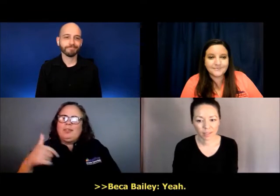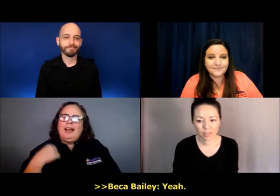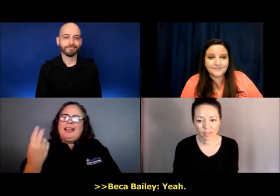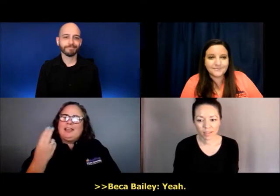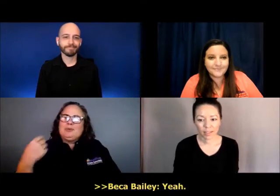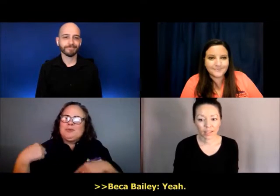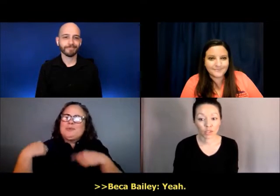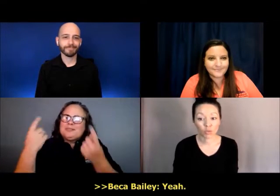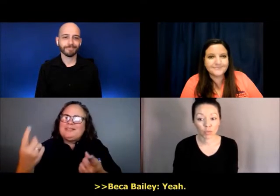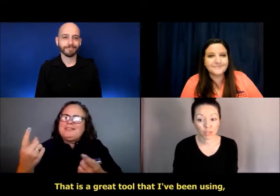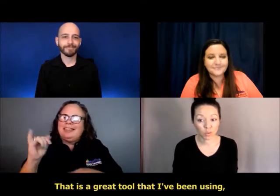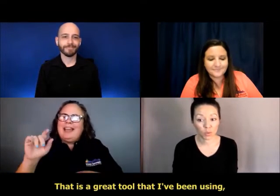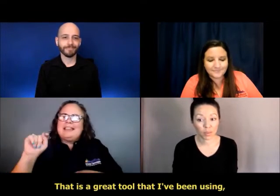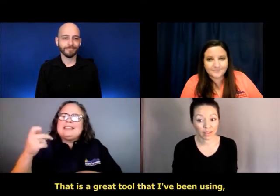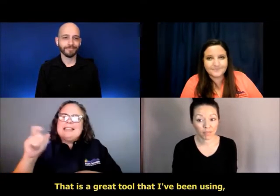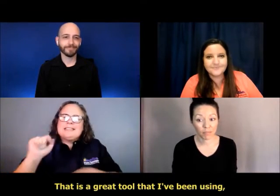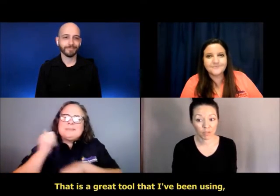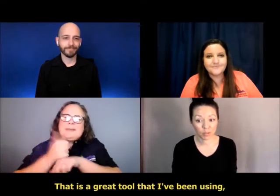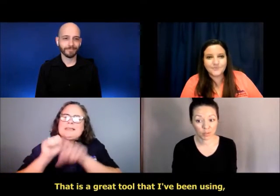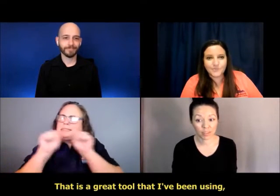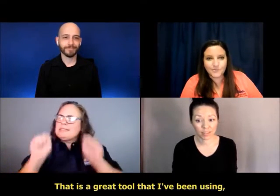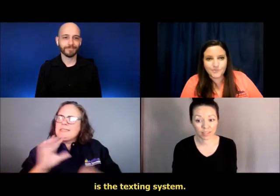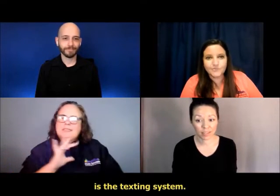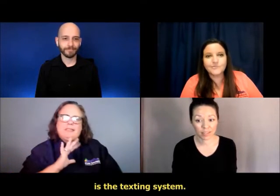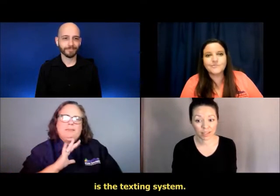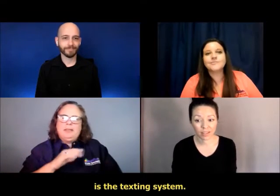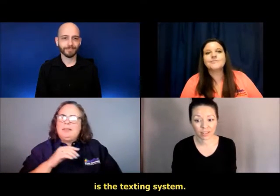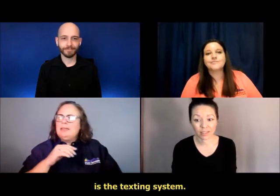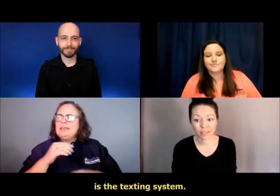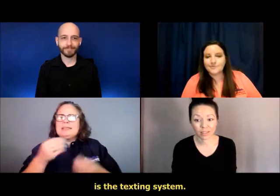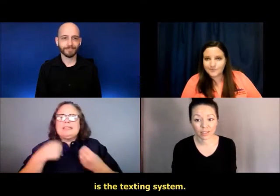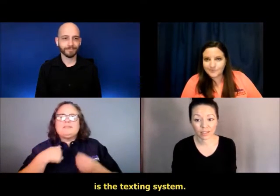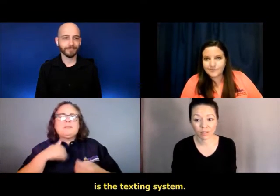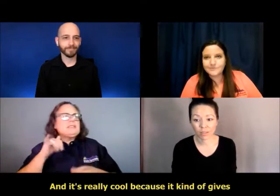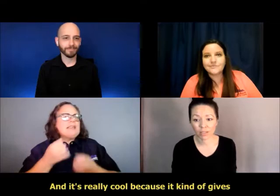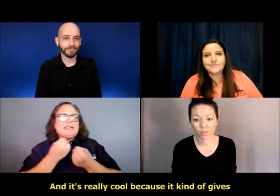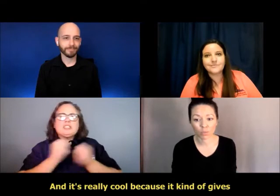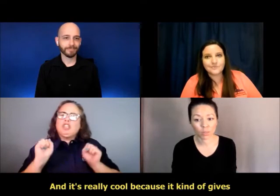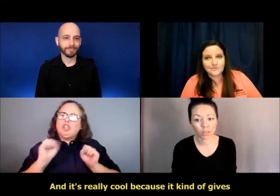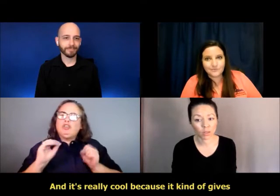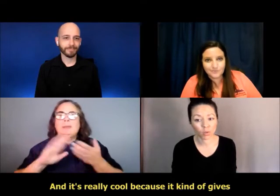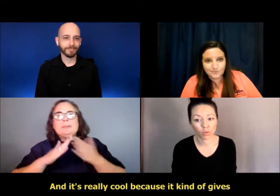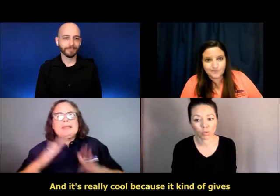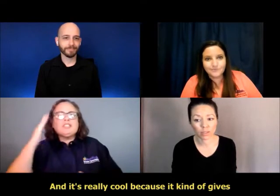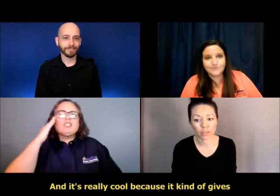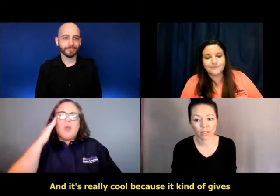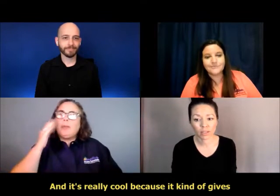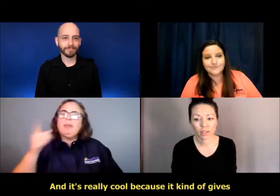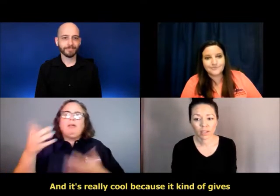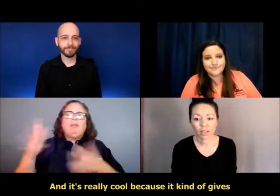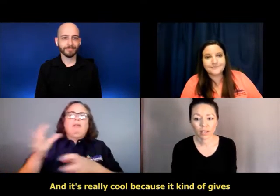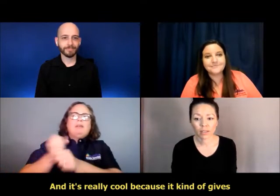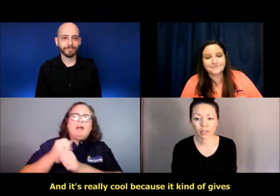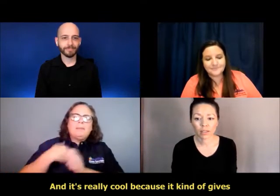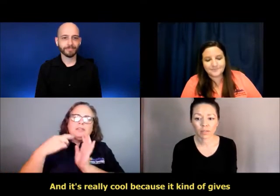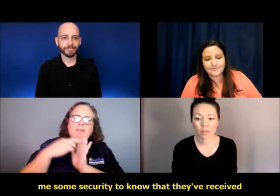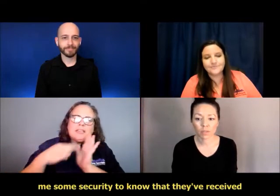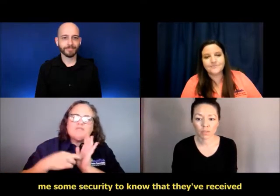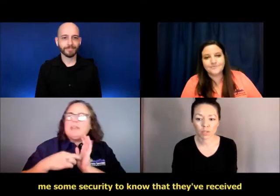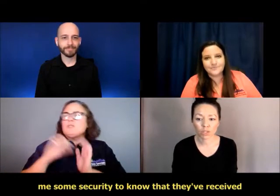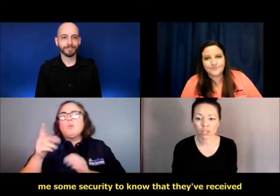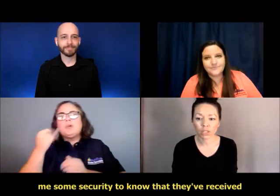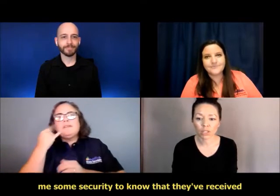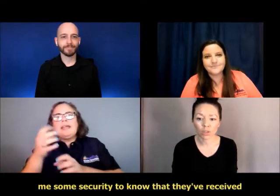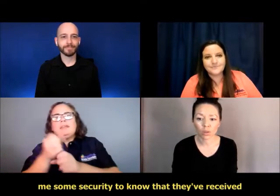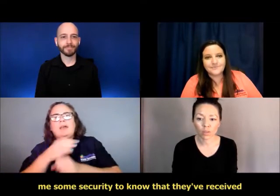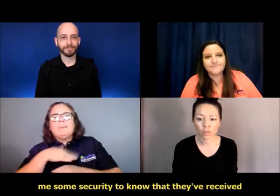Yeah, that is a great tool that I've been using is the texting system. And it's really cool because it kind of gives me